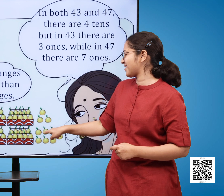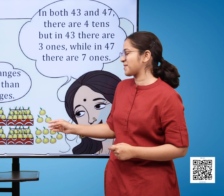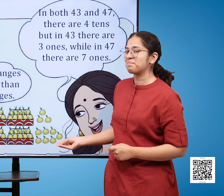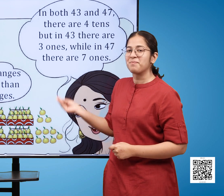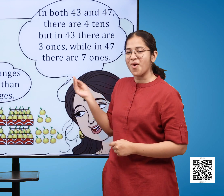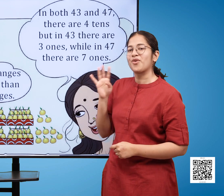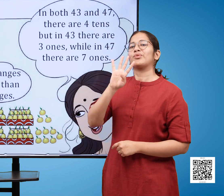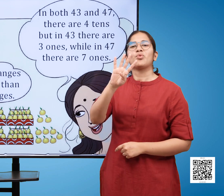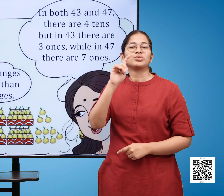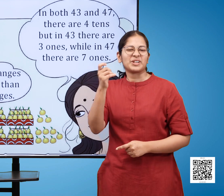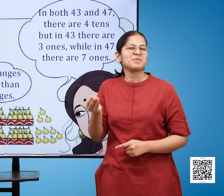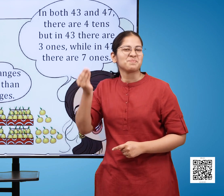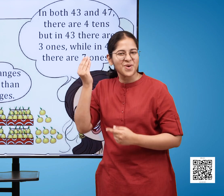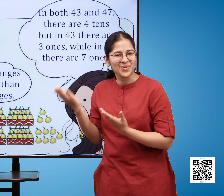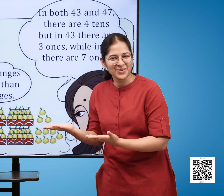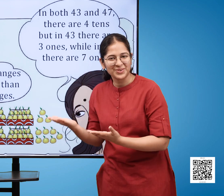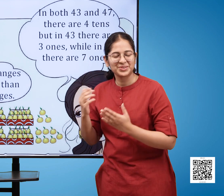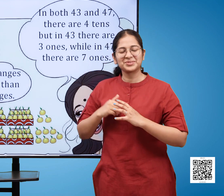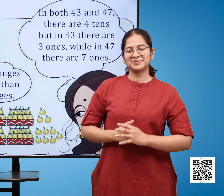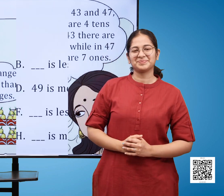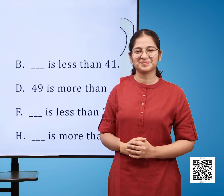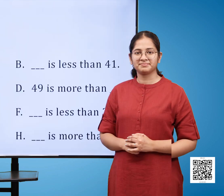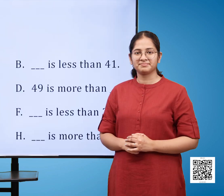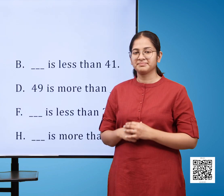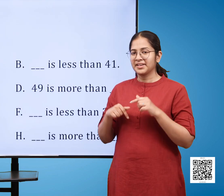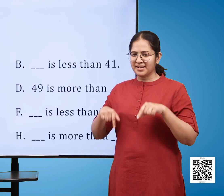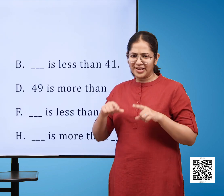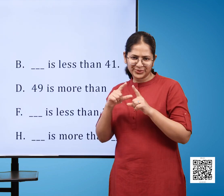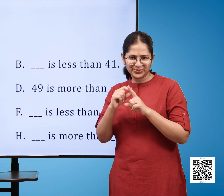oranges are more than 43 oranges let us do